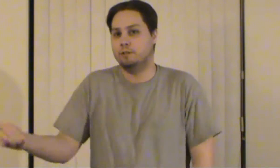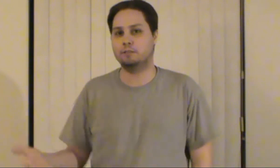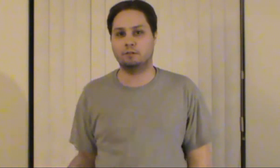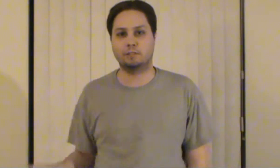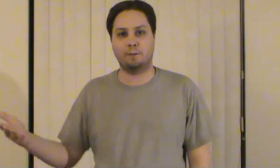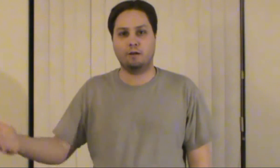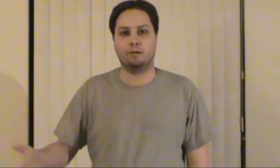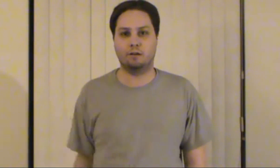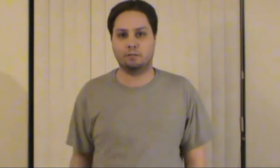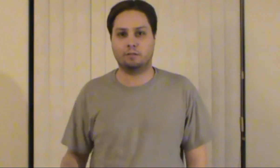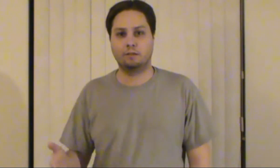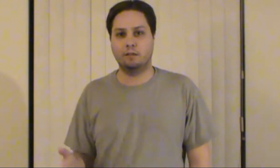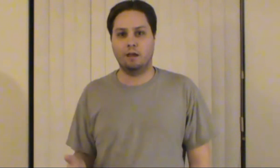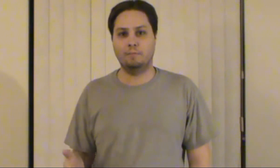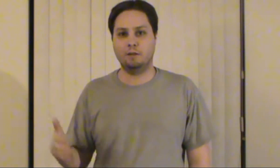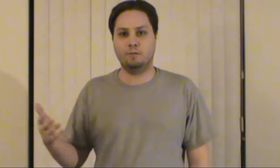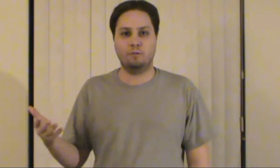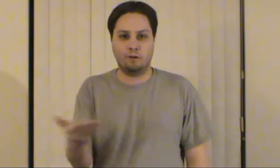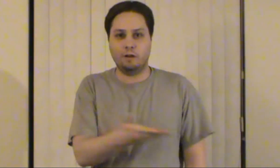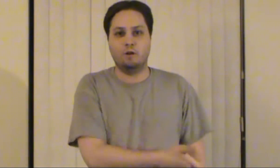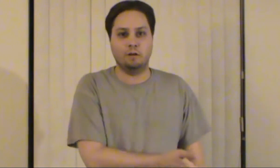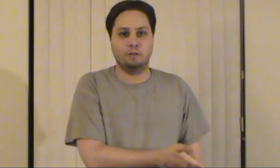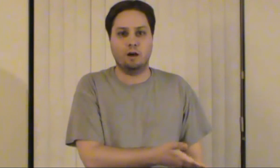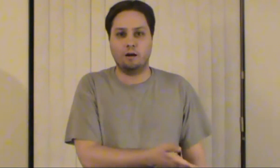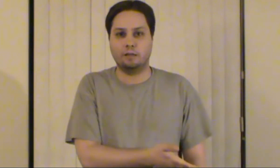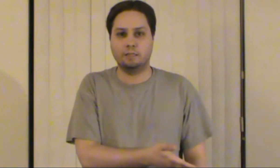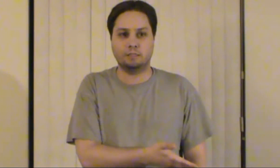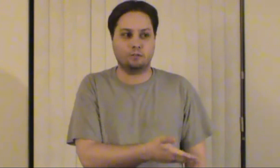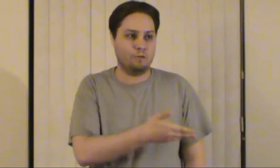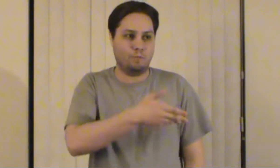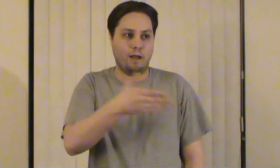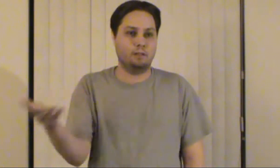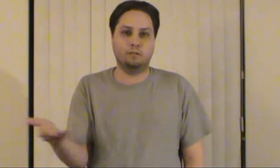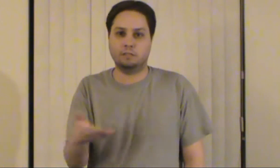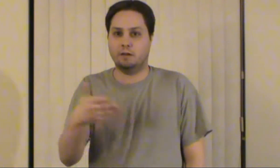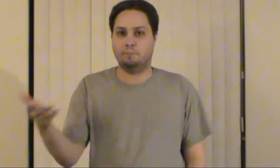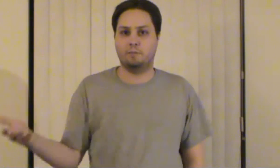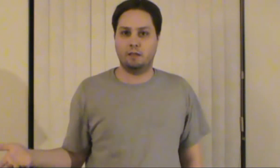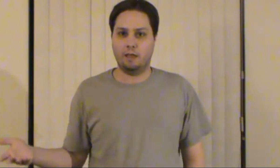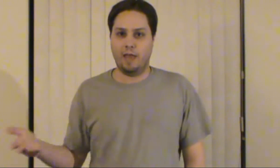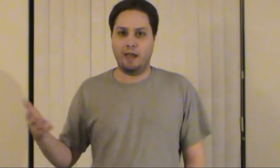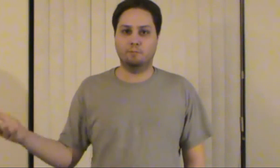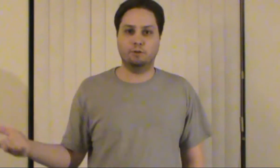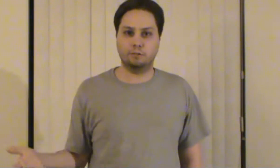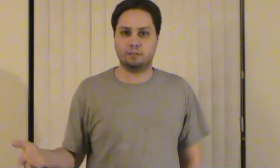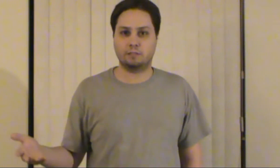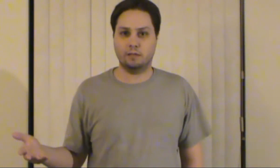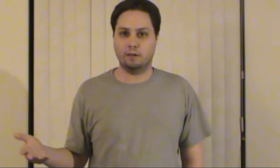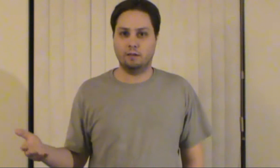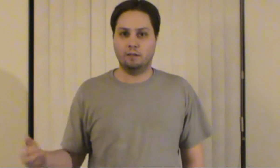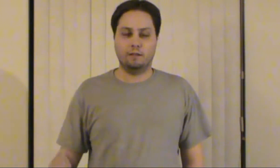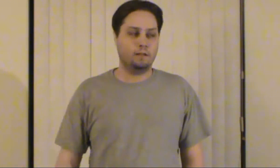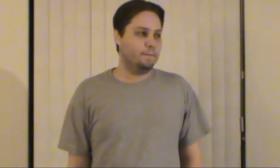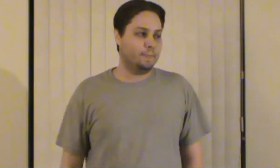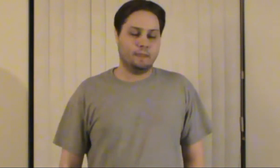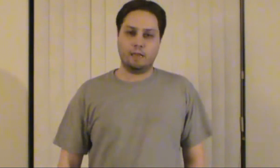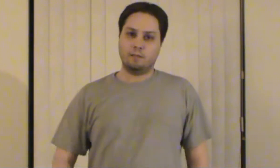researched about earth I mean you already know what a dog is so he probably looked up animals and like